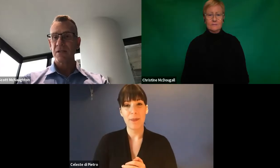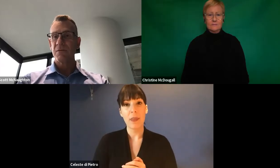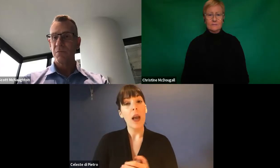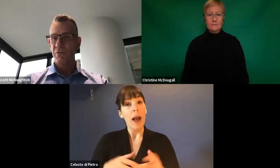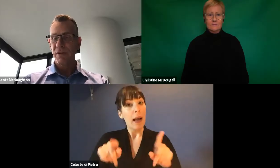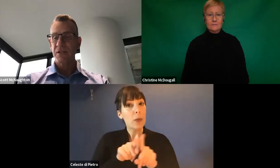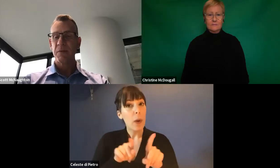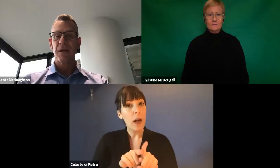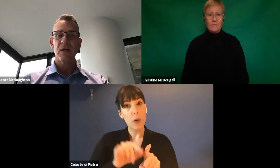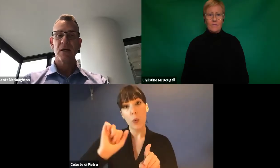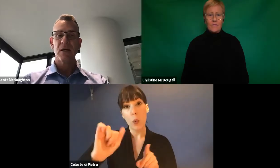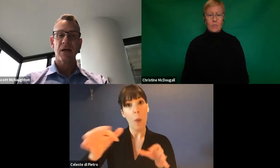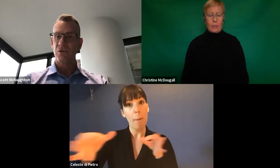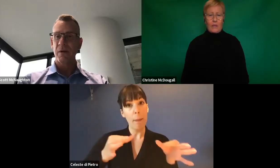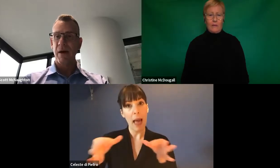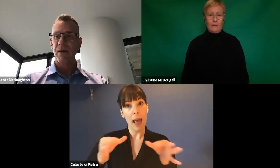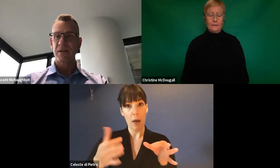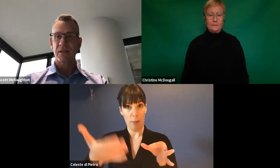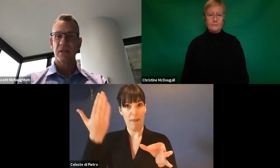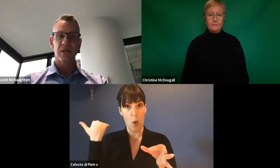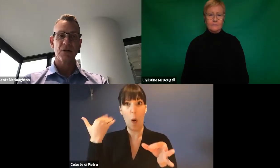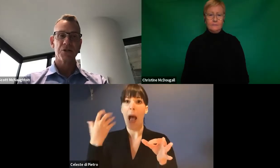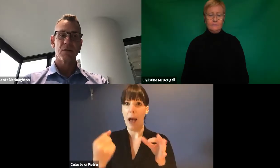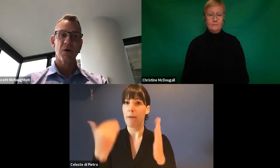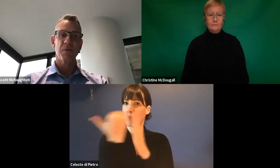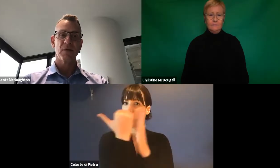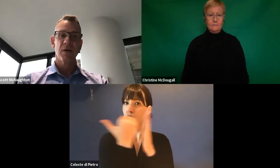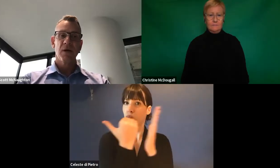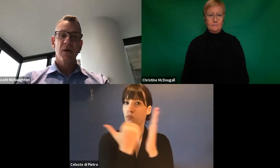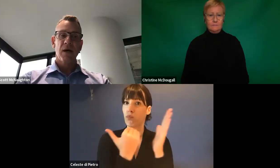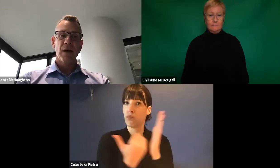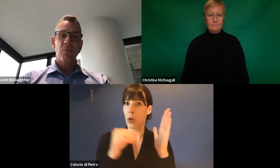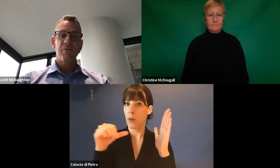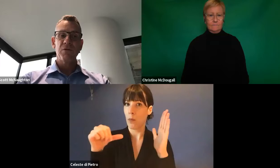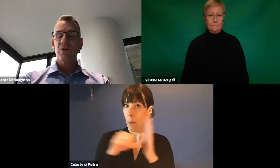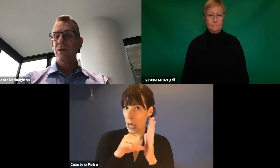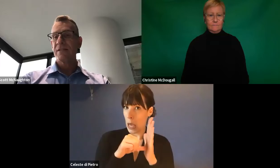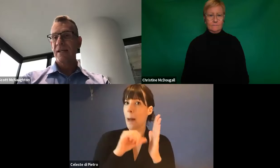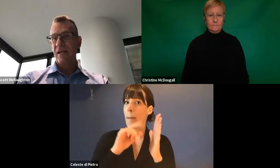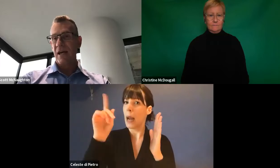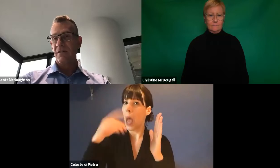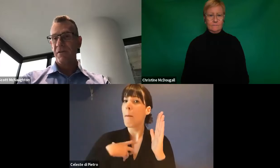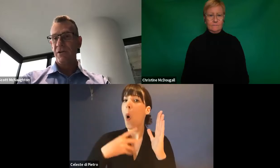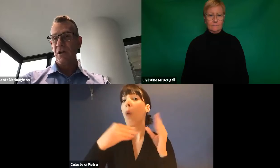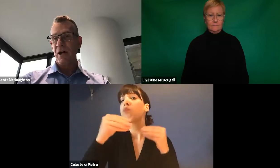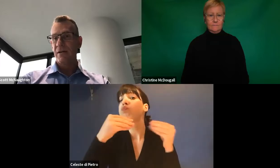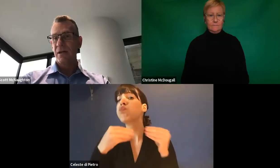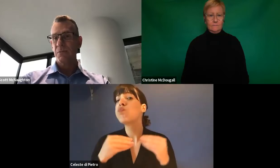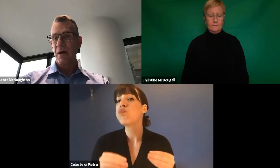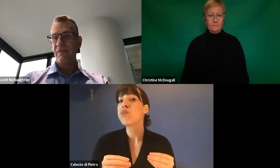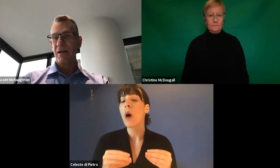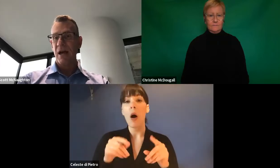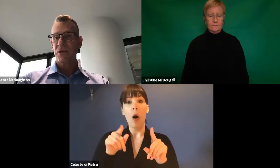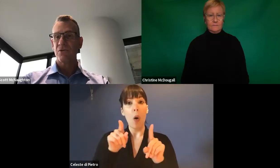and budgets more flexibly. And I'll talk a bit about assistive technology in a moment. We've also got a dedicated phone line